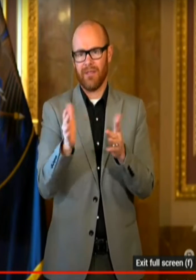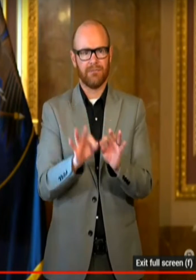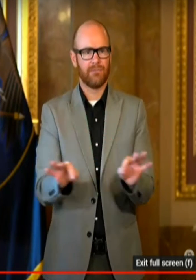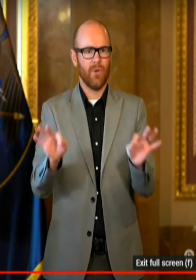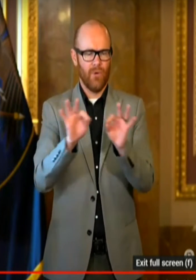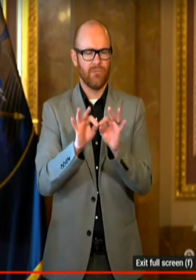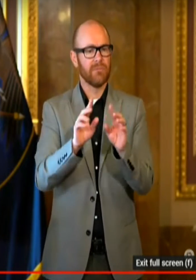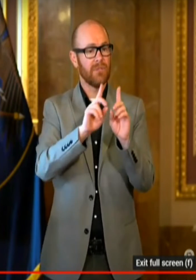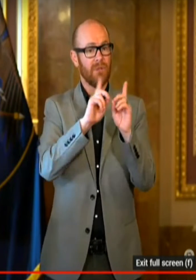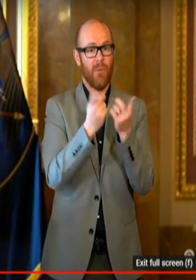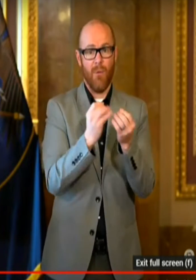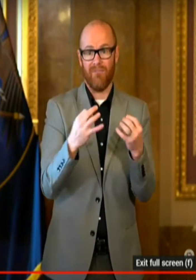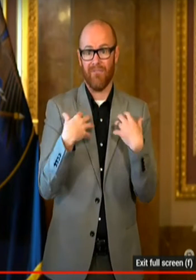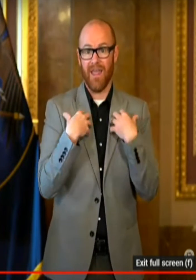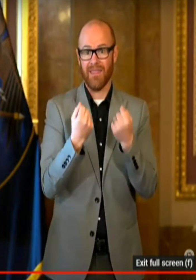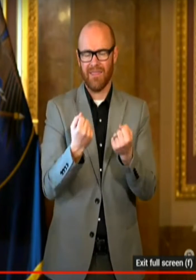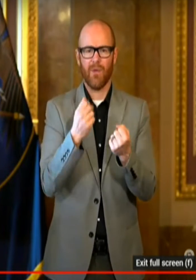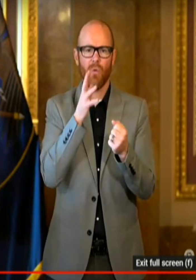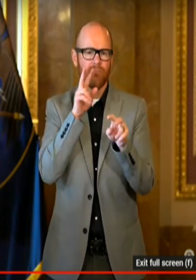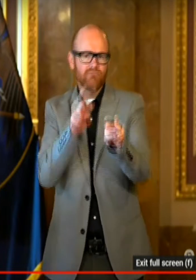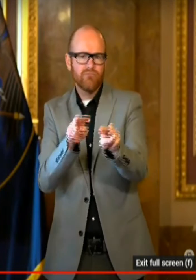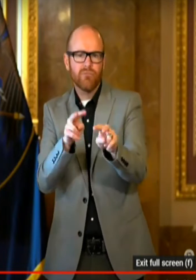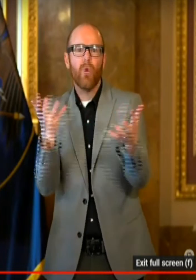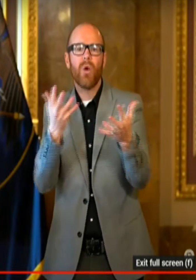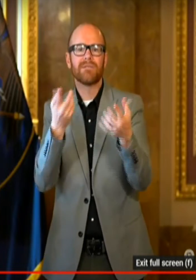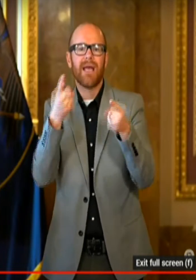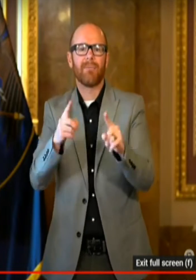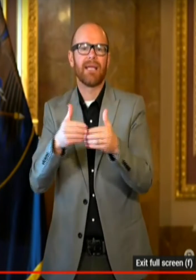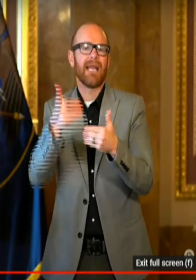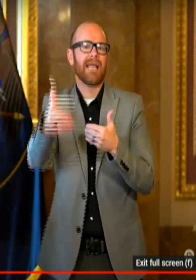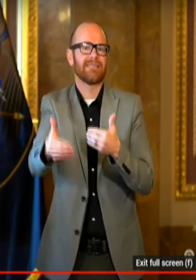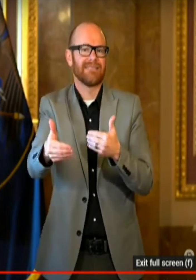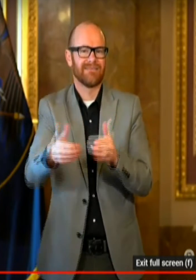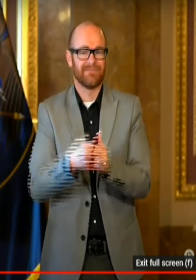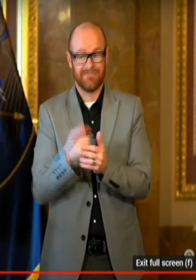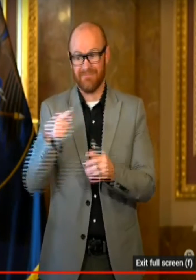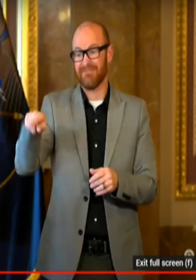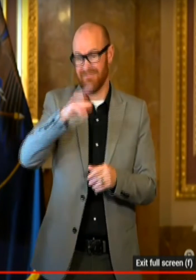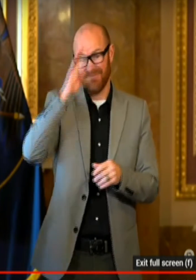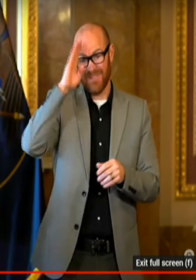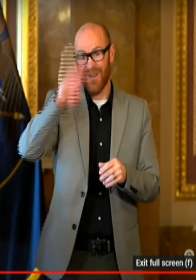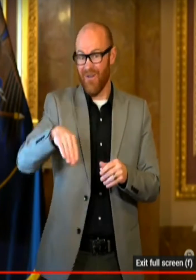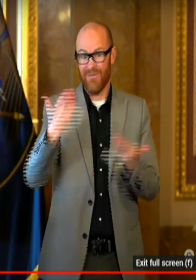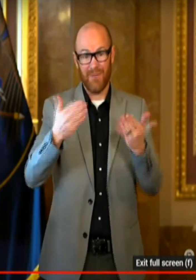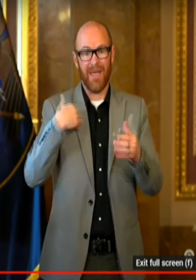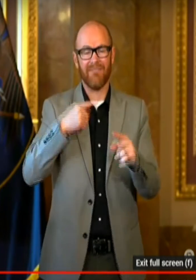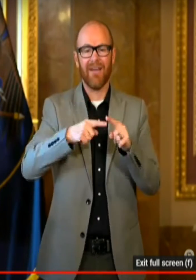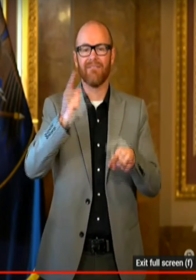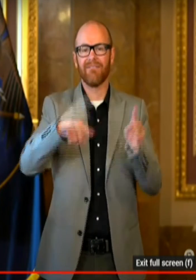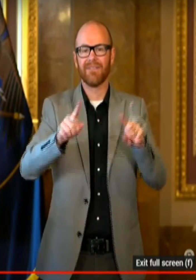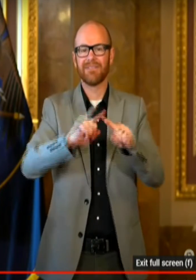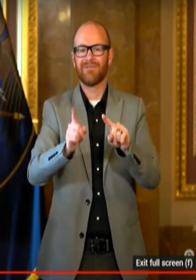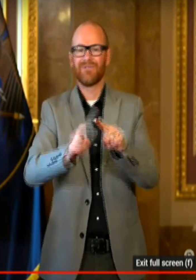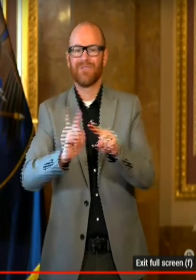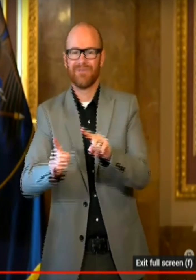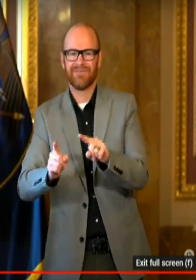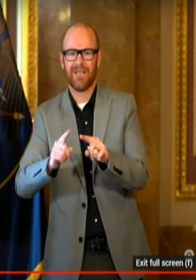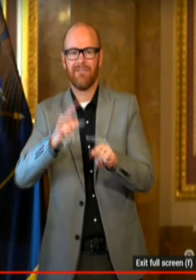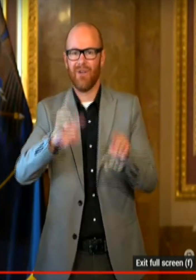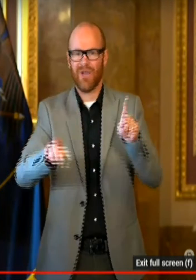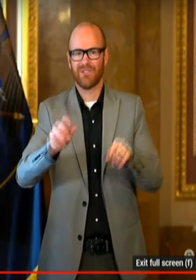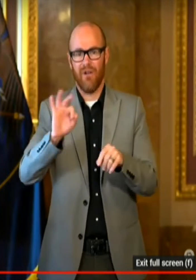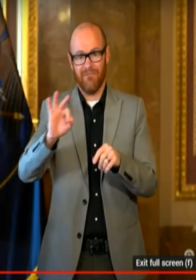Department of Health are going to keep an eye on what's coming next. We all know there's a possibility that there's new variants coming and we need to be ready for that.